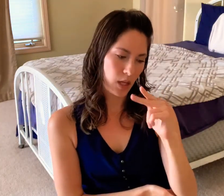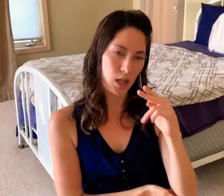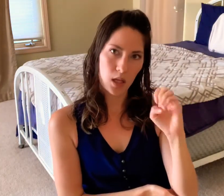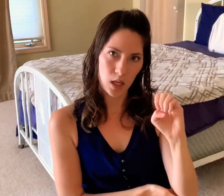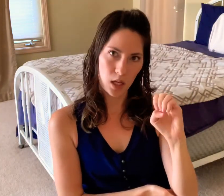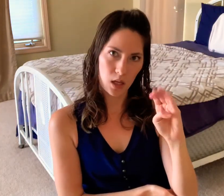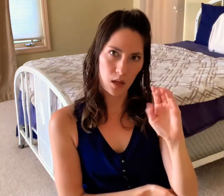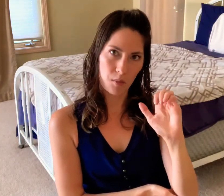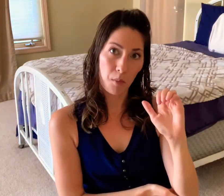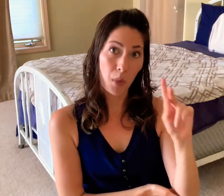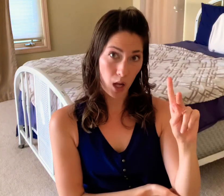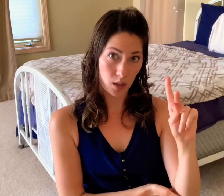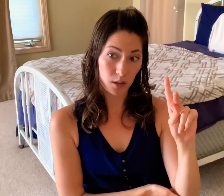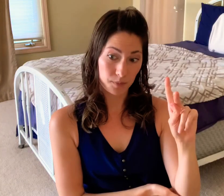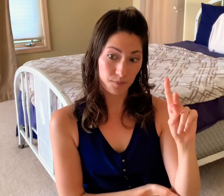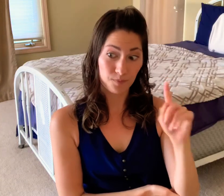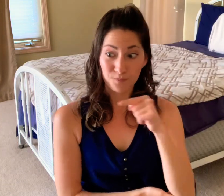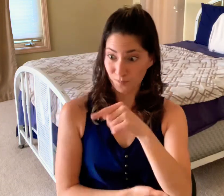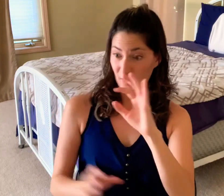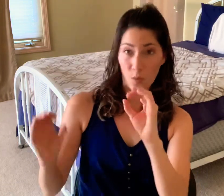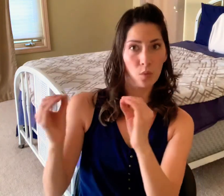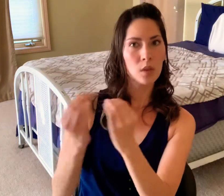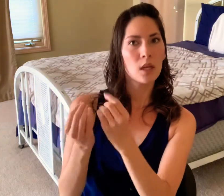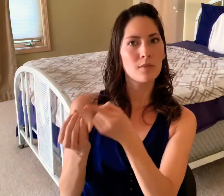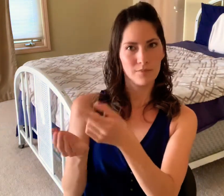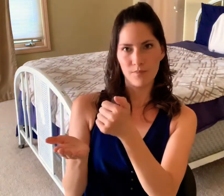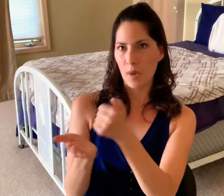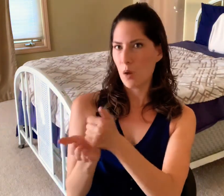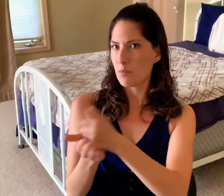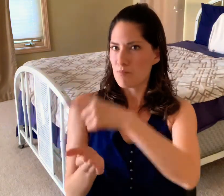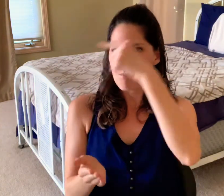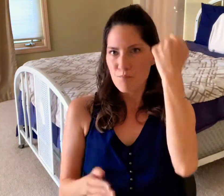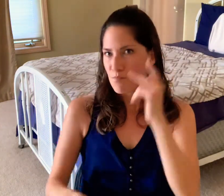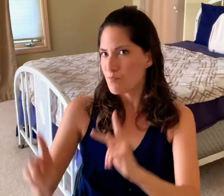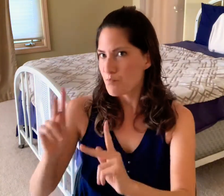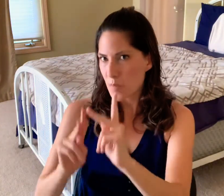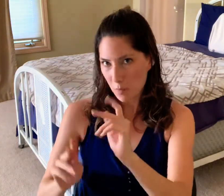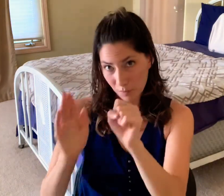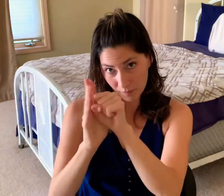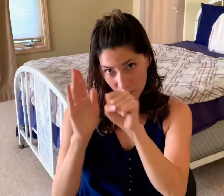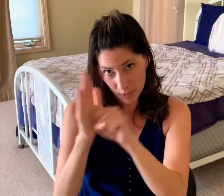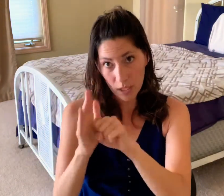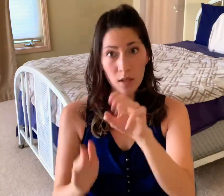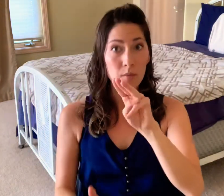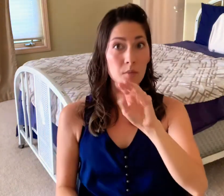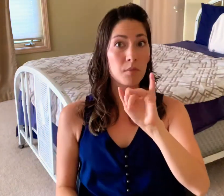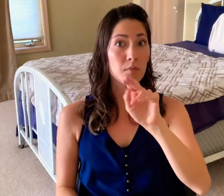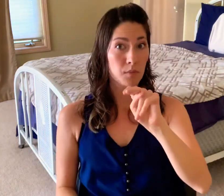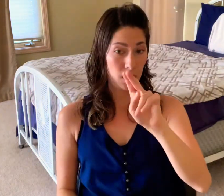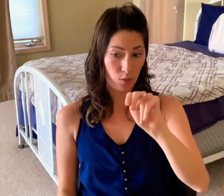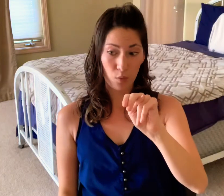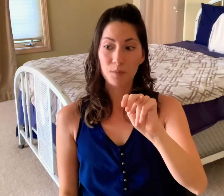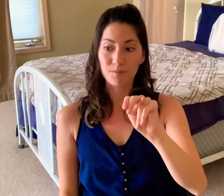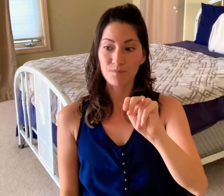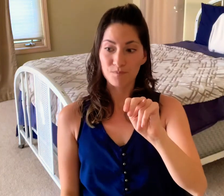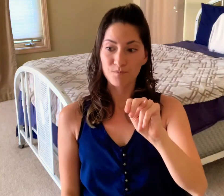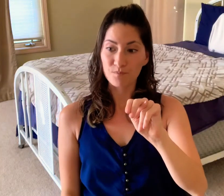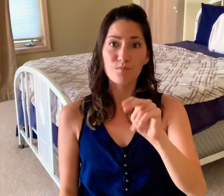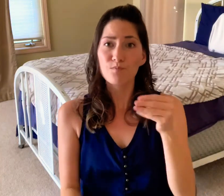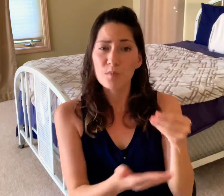earnings to the organization Reclaim the Block This organization helps black people in the